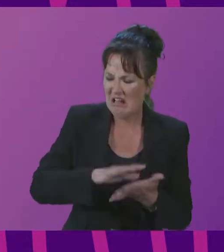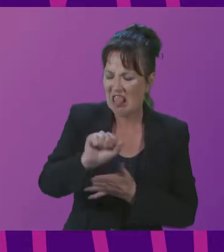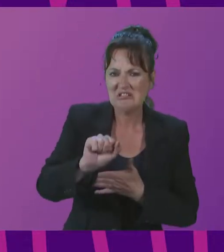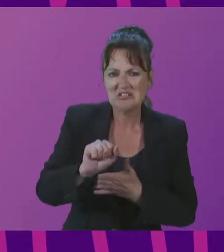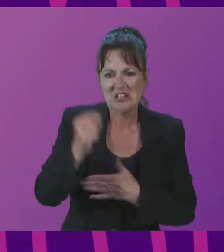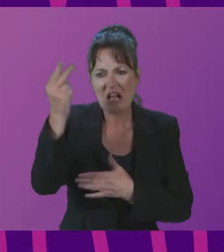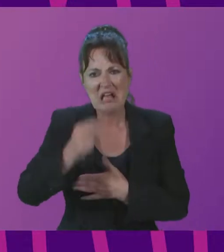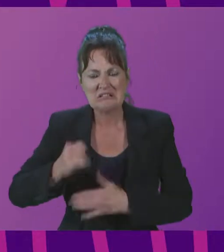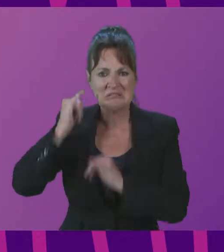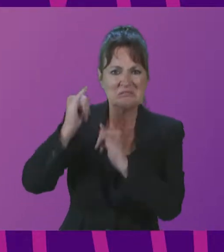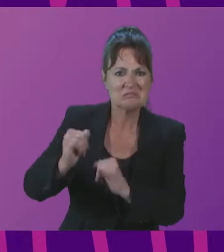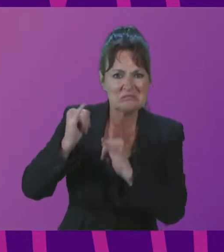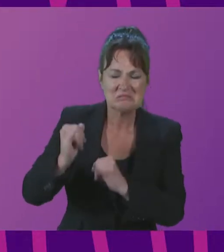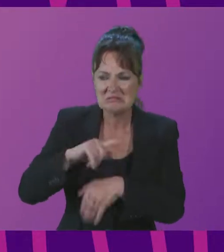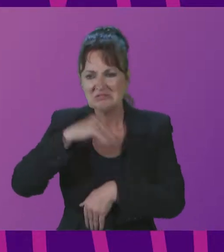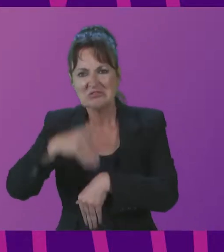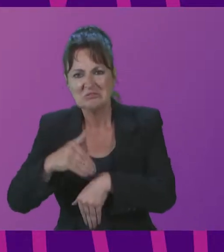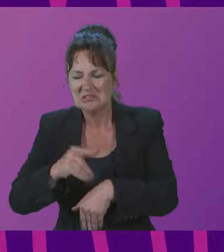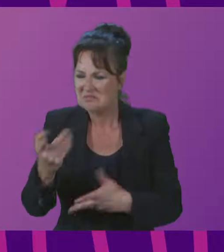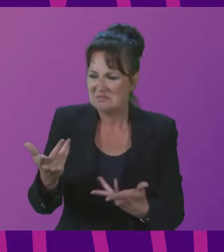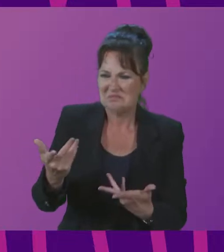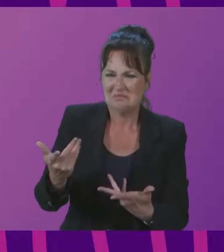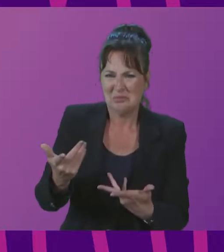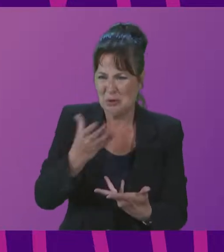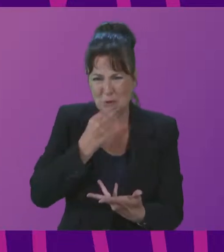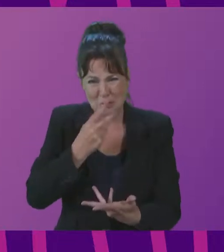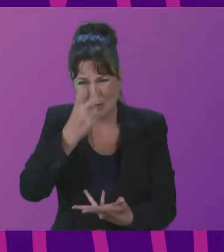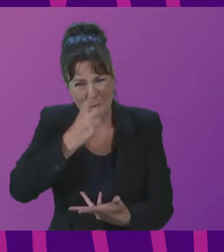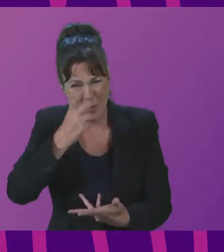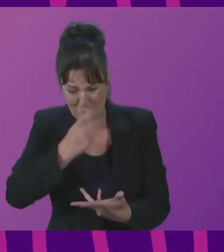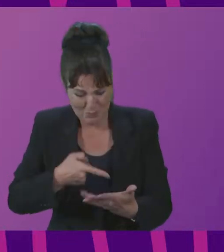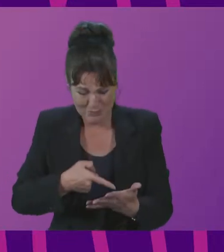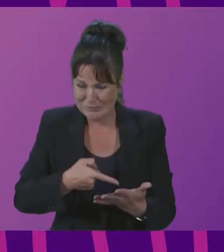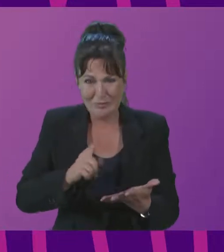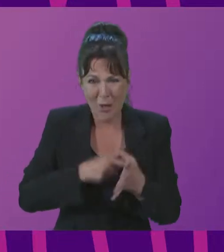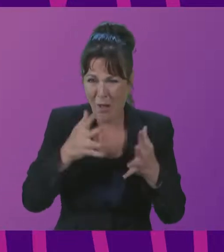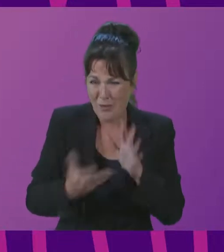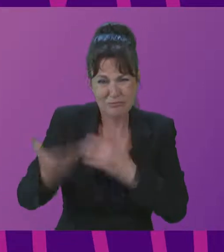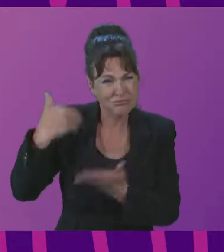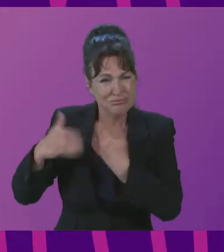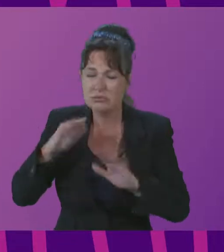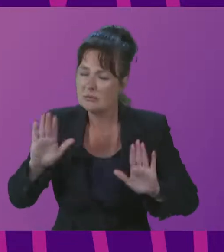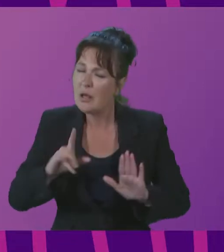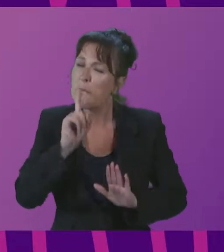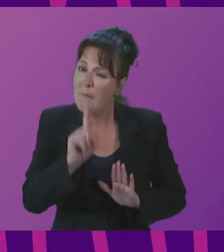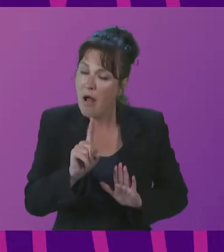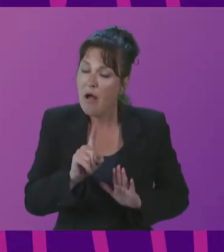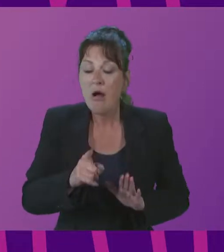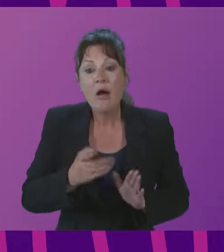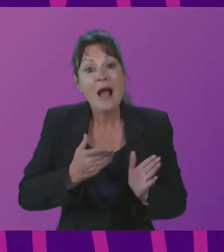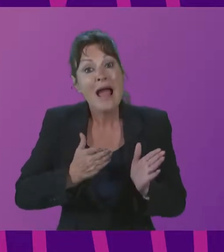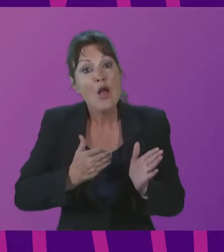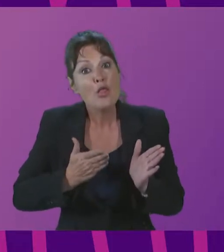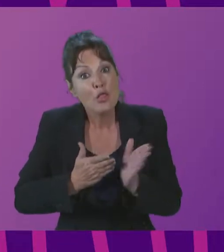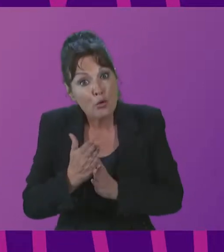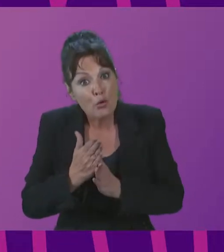artists, among other barbaric measures, At Sao Paulo, under the leadership of Rodrigo